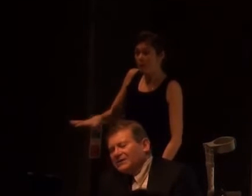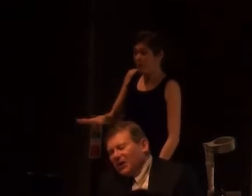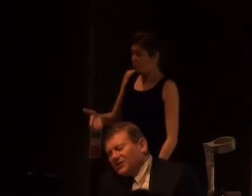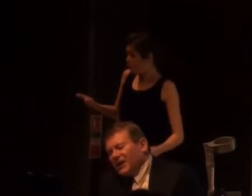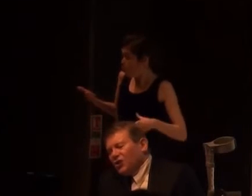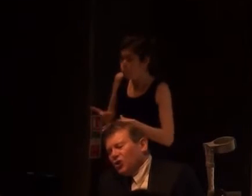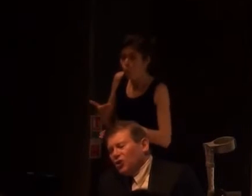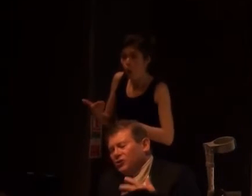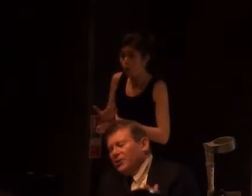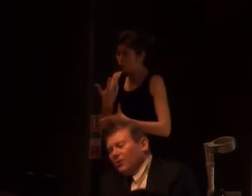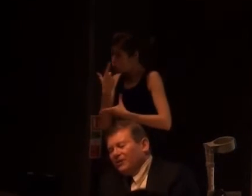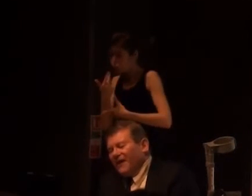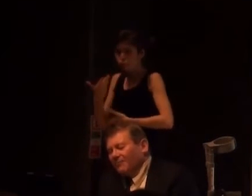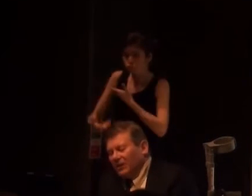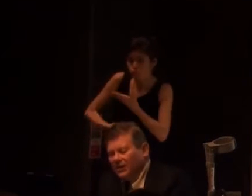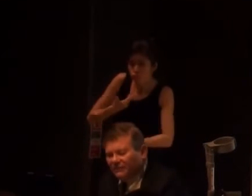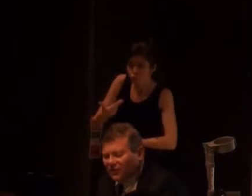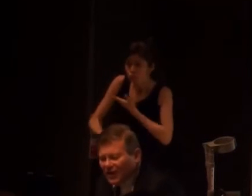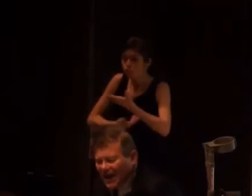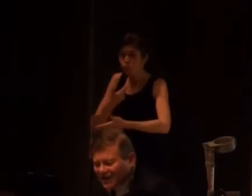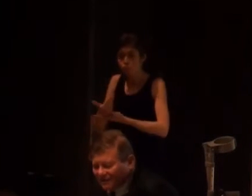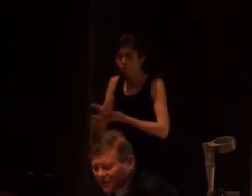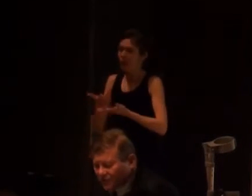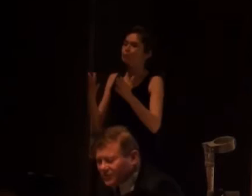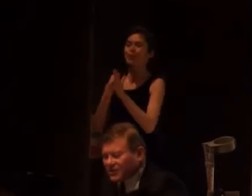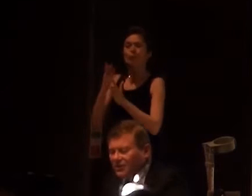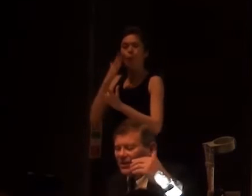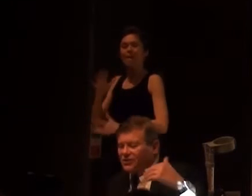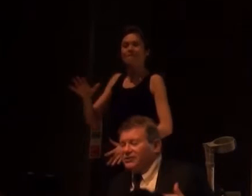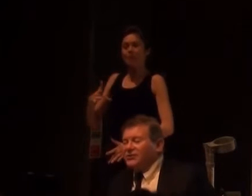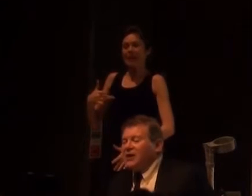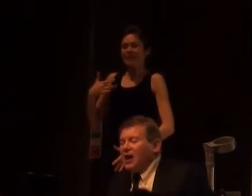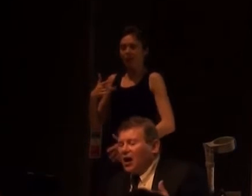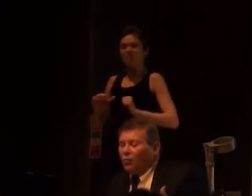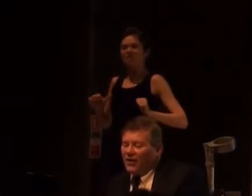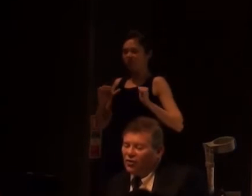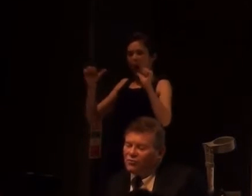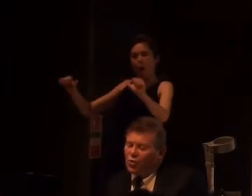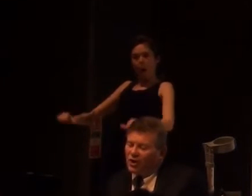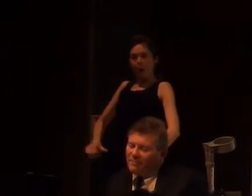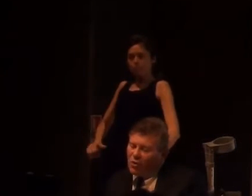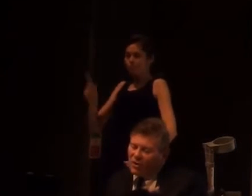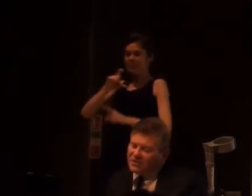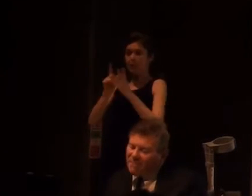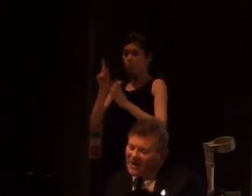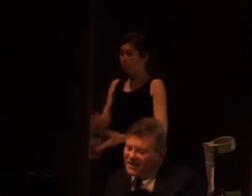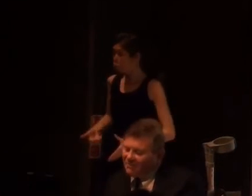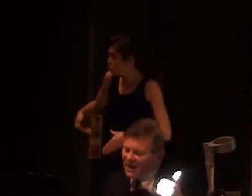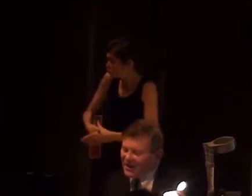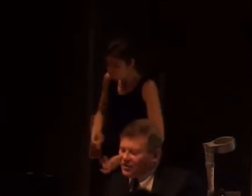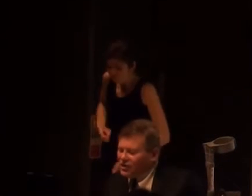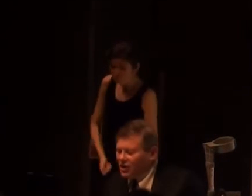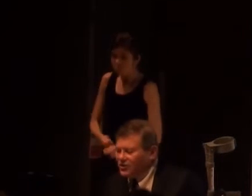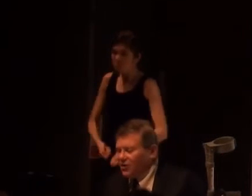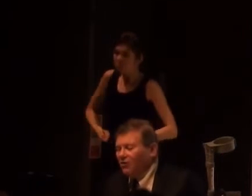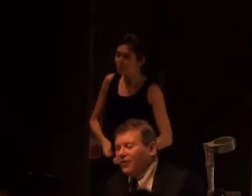as much as they could when the family lived on the land in feudal situations, where they couldn't walk anymore. There was a penny and